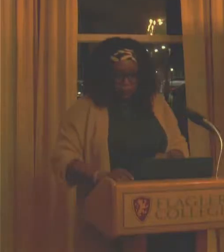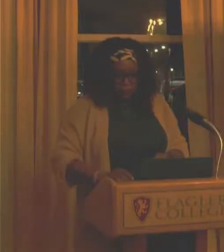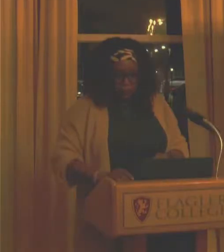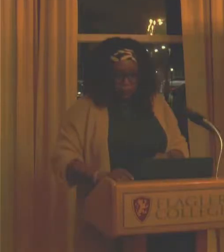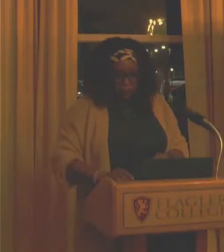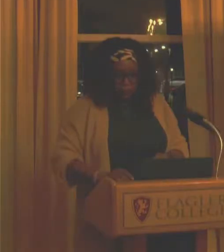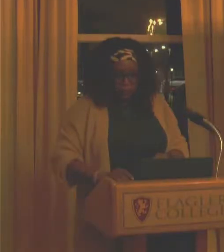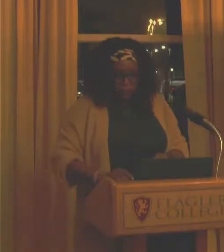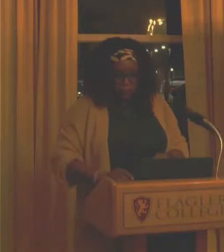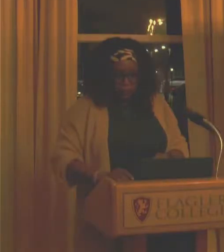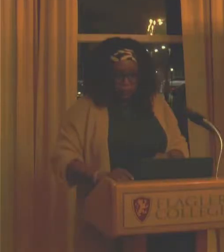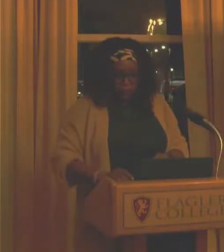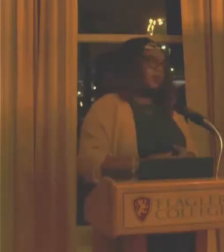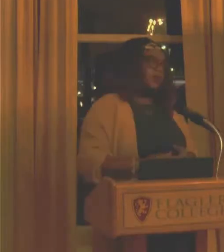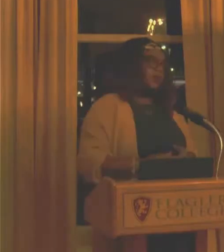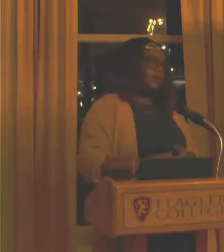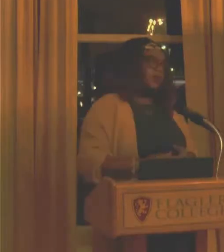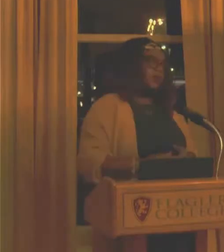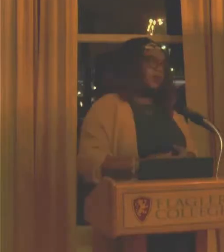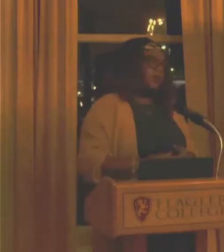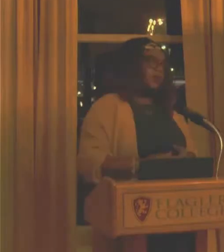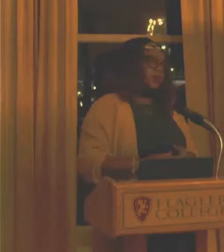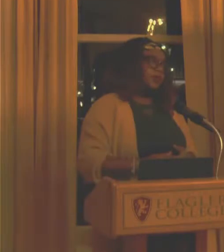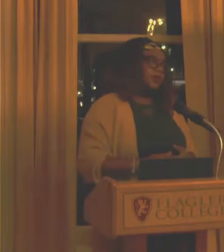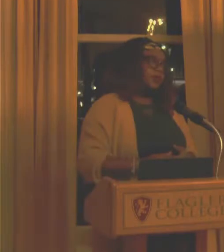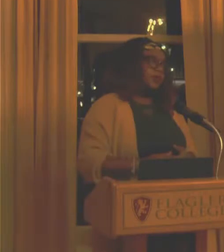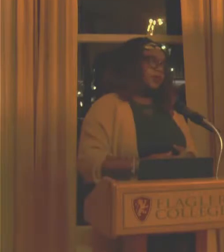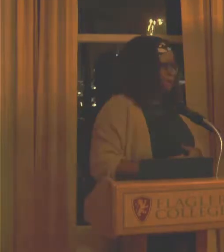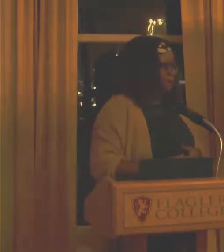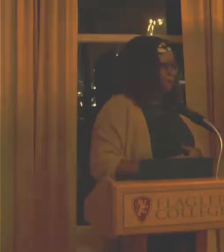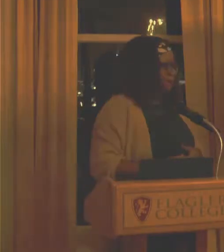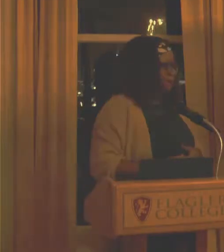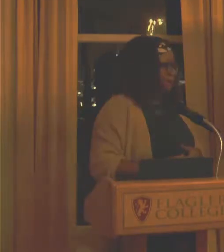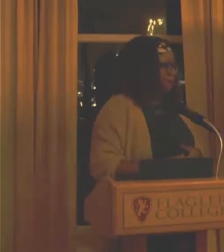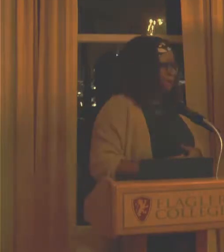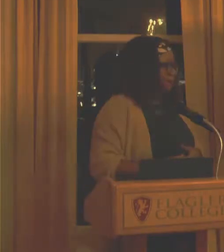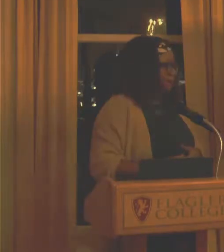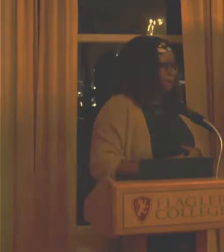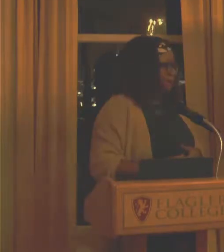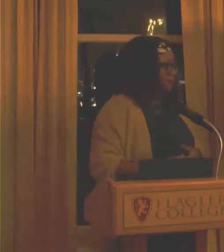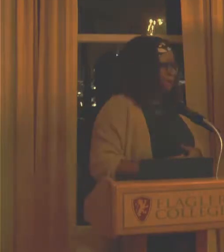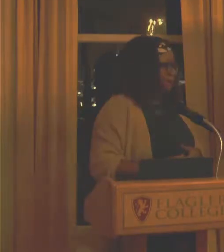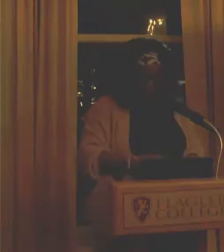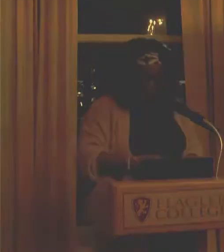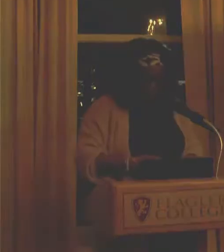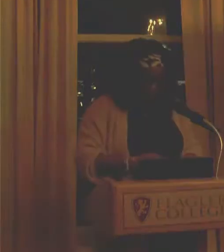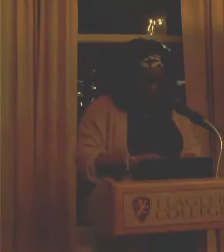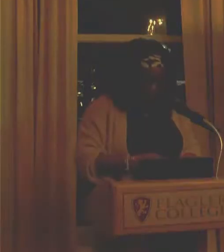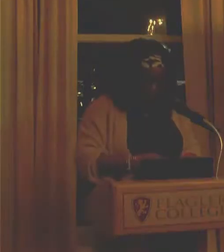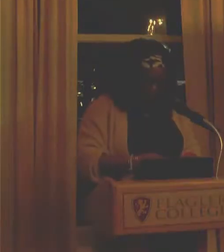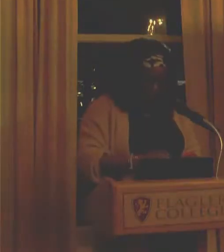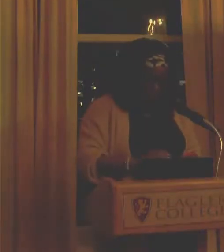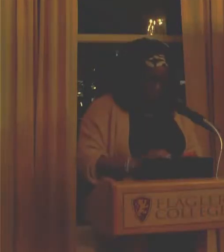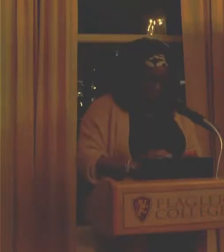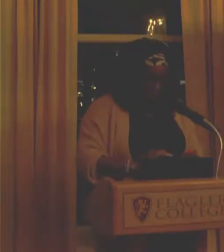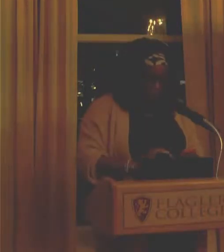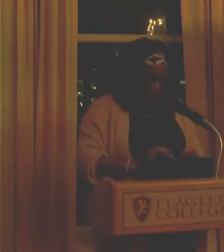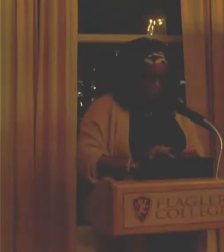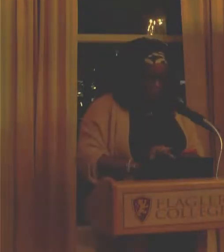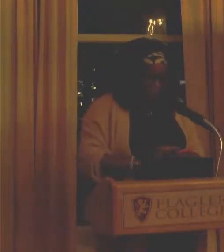In the play, there is a poem called, um, Six Blocks. I think I pulled that one too.